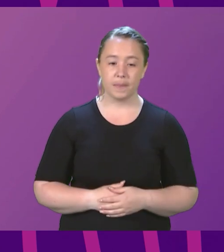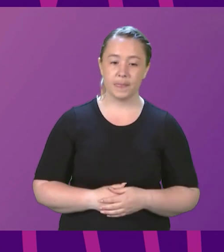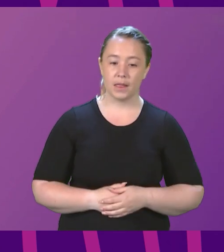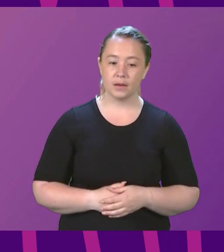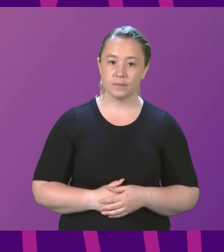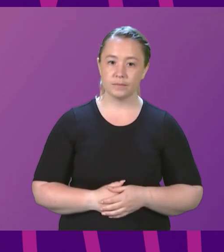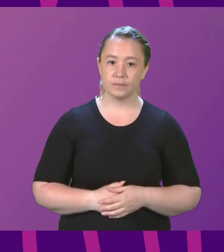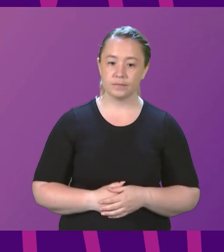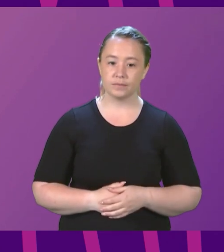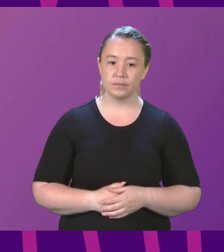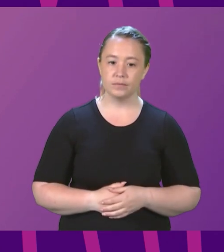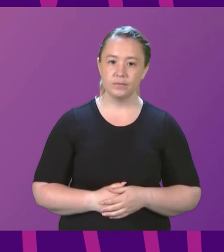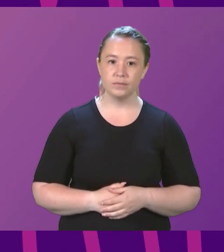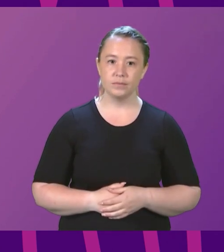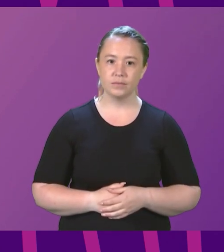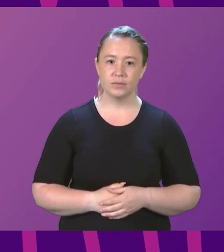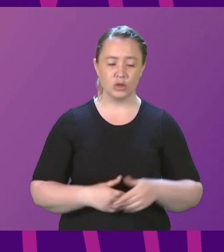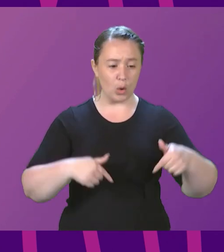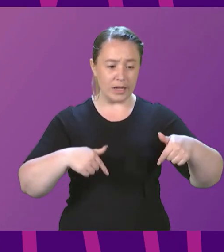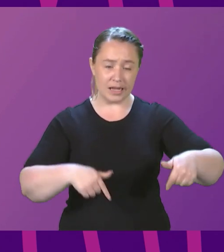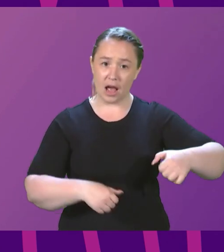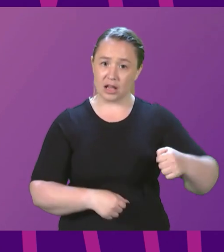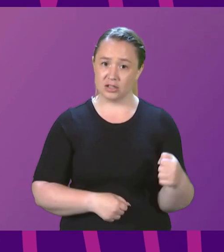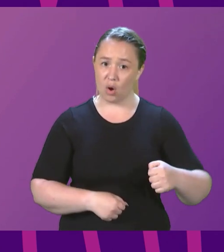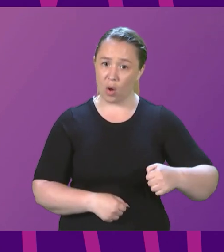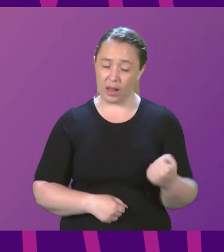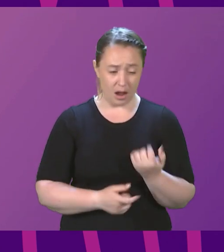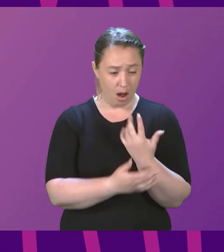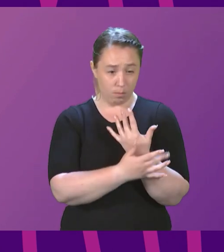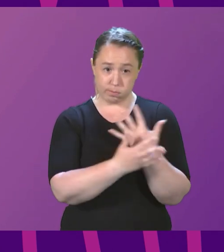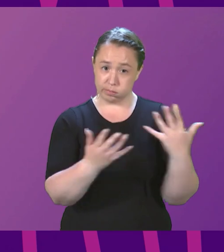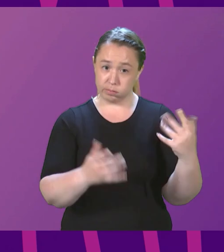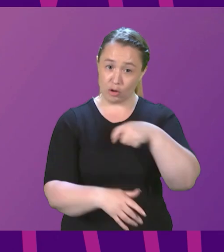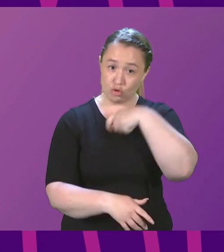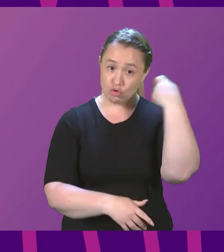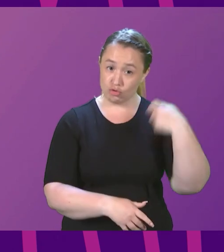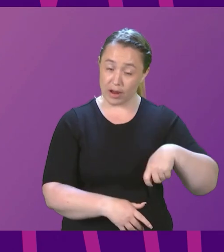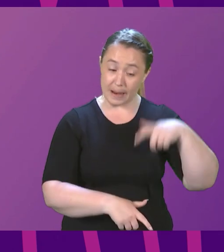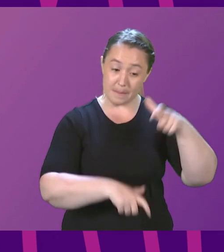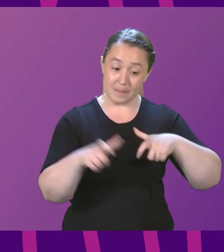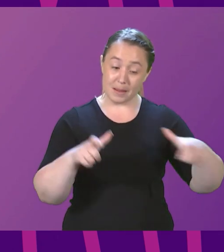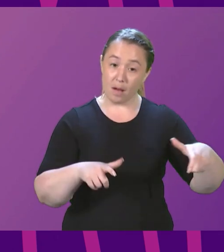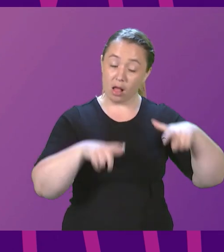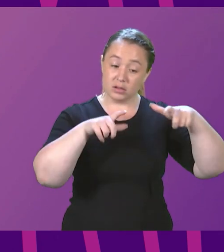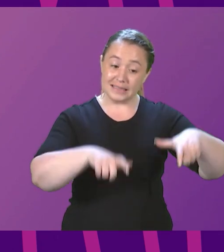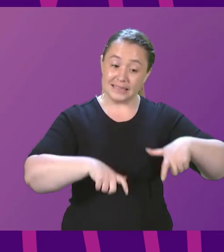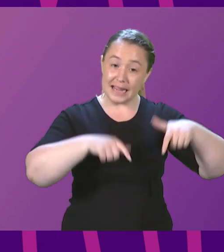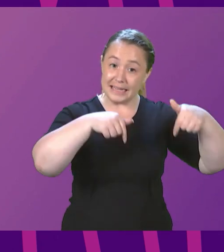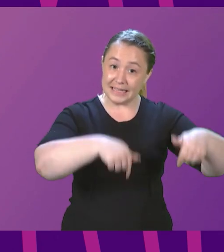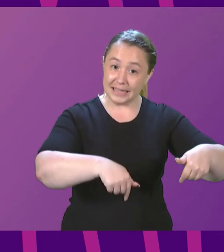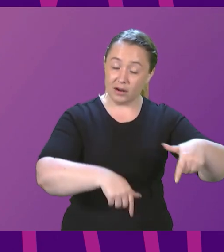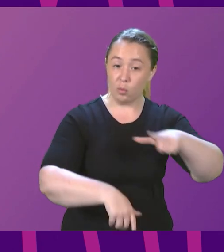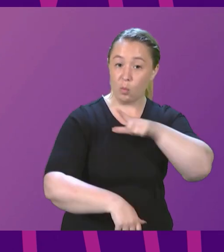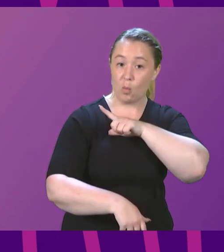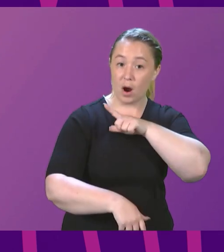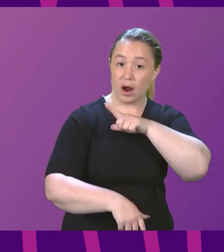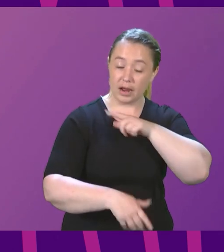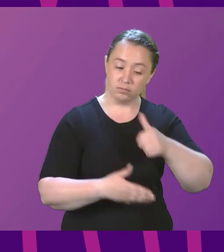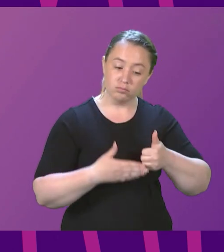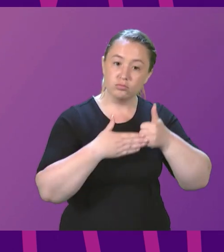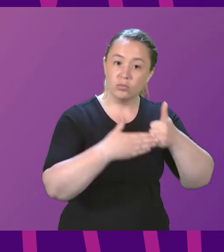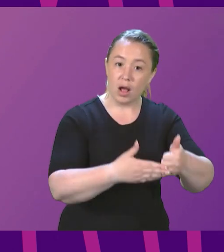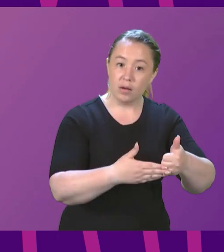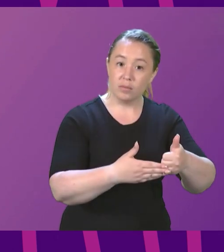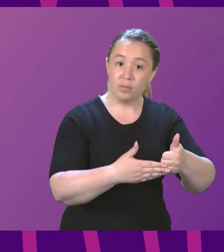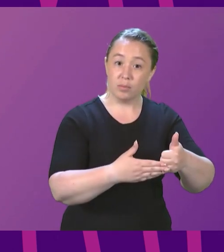We have so many Ukrainians here in Scotland right now in the process of being given refuge because we fought to get a